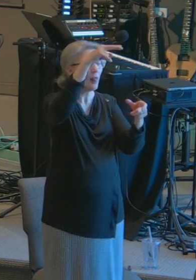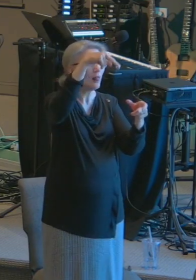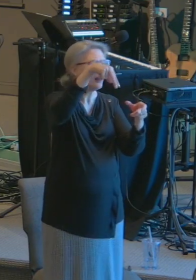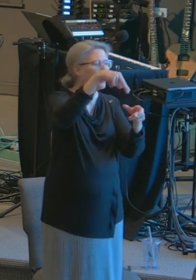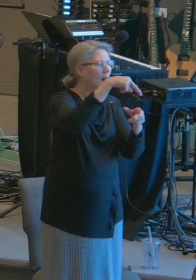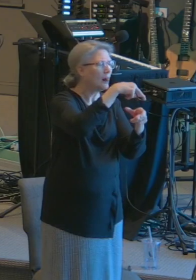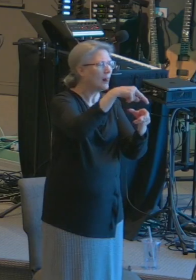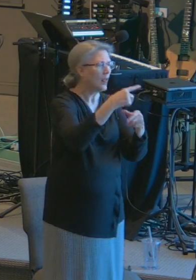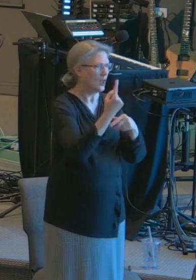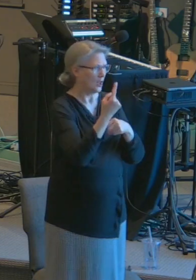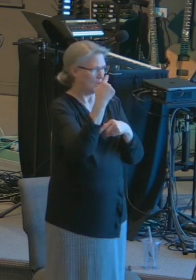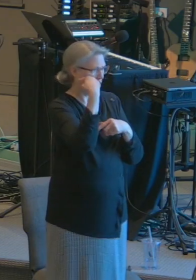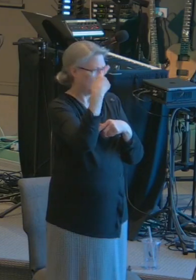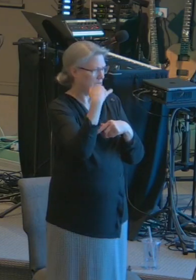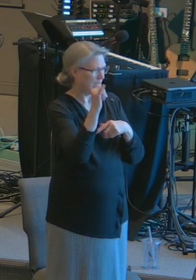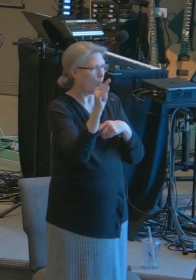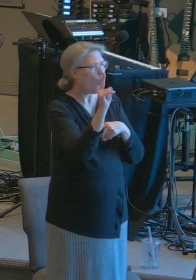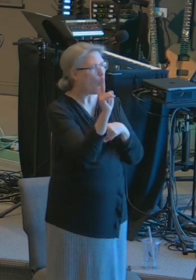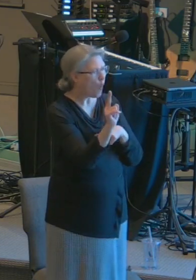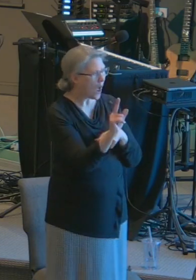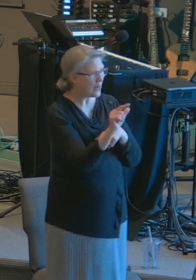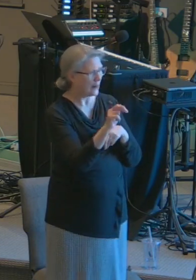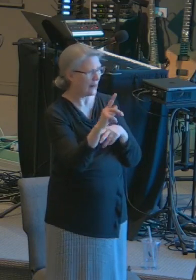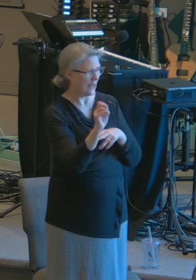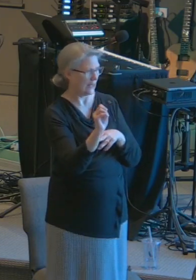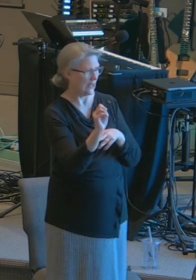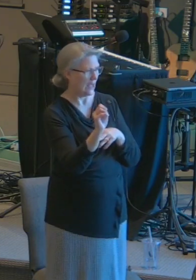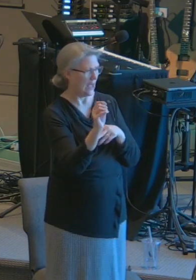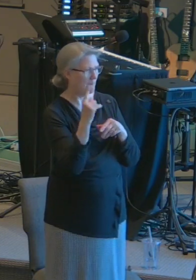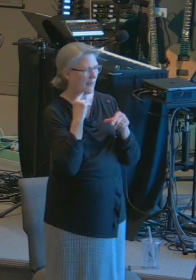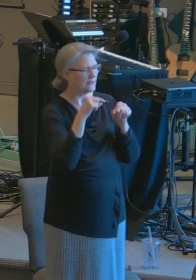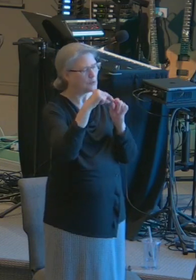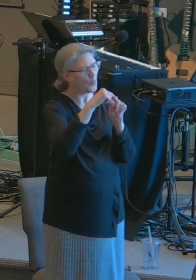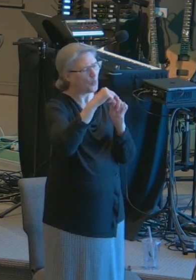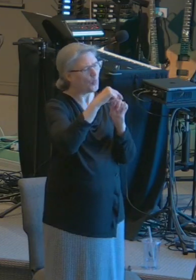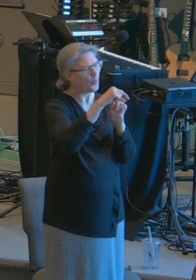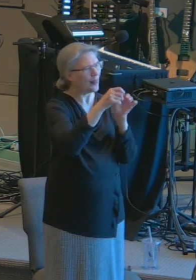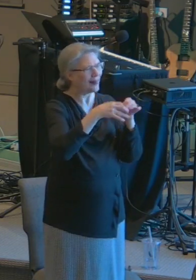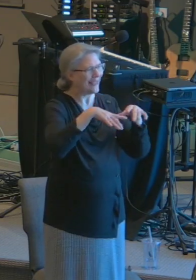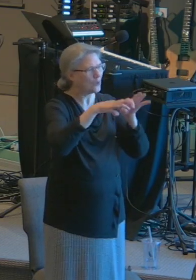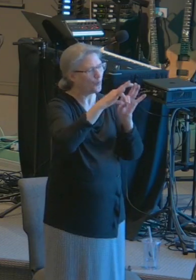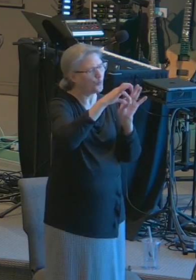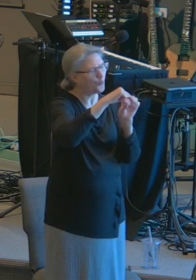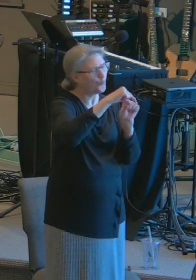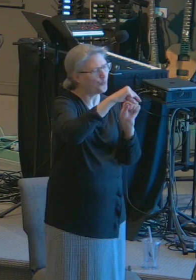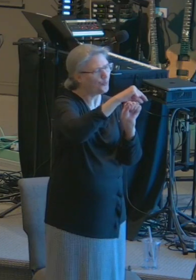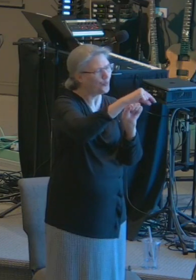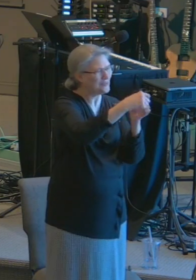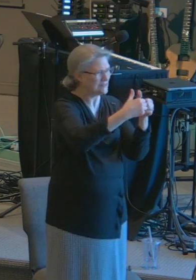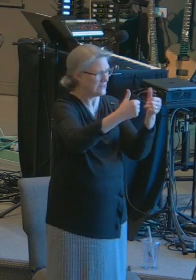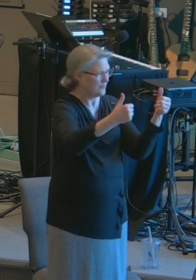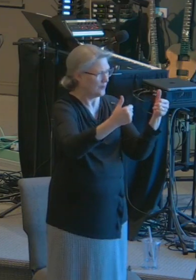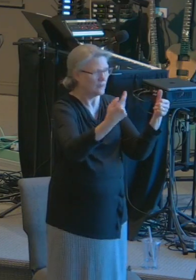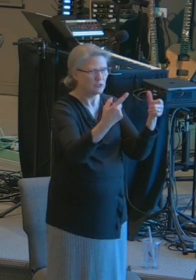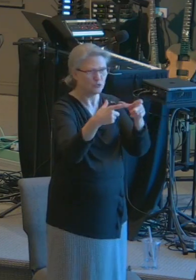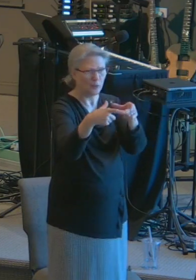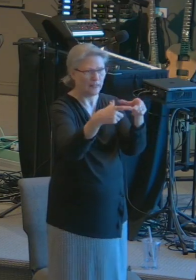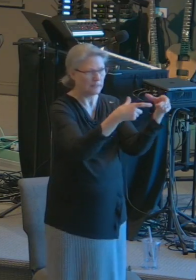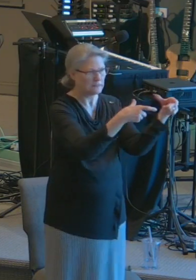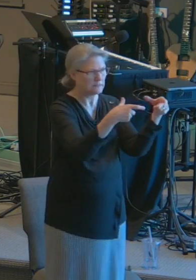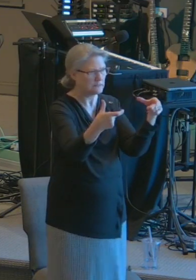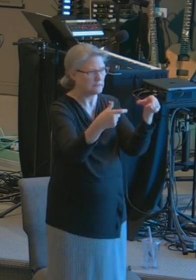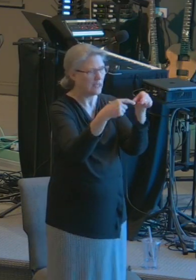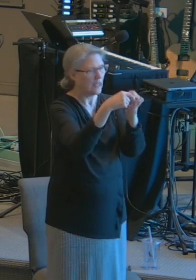stretch of land that separates the two lakes. And they're running